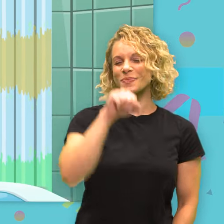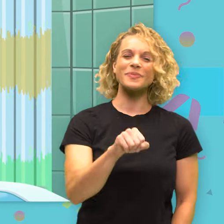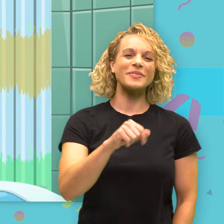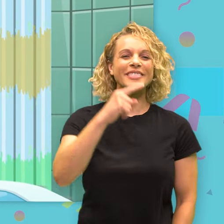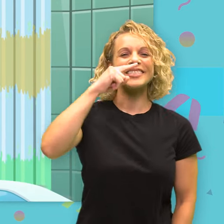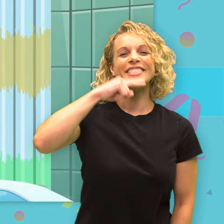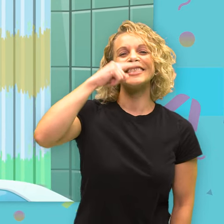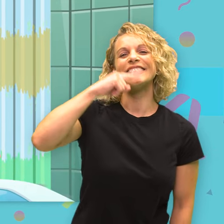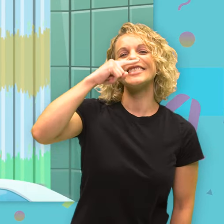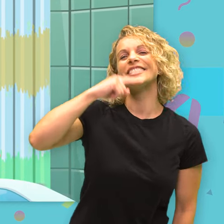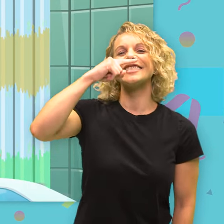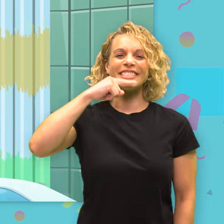brushing my teeth.